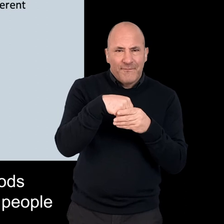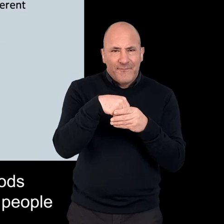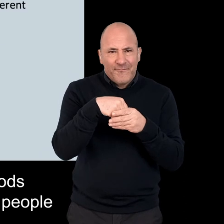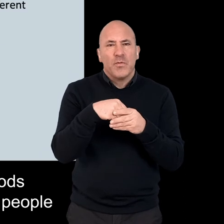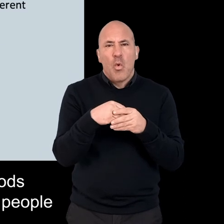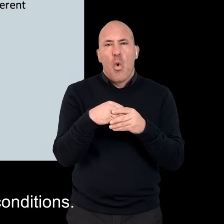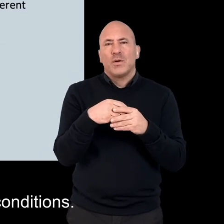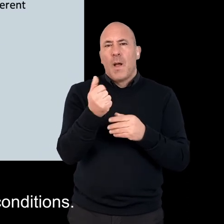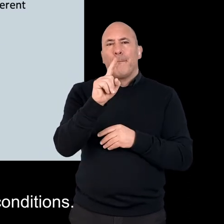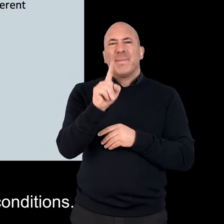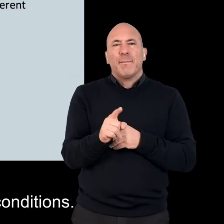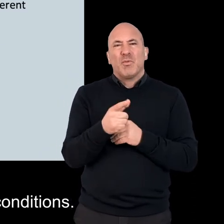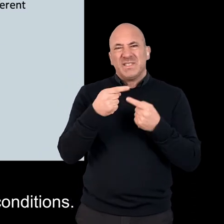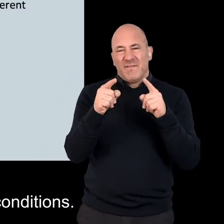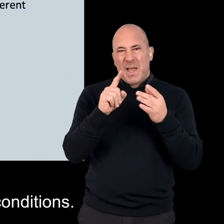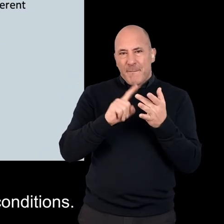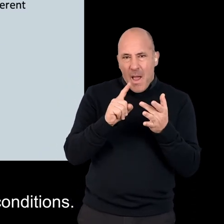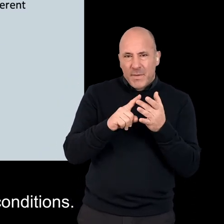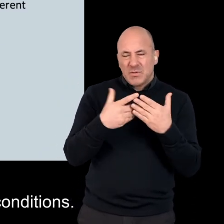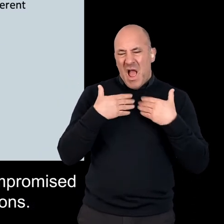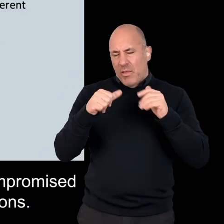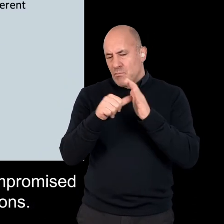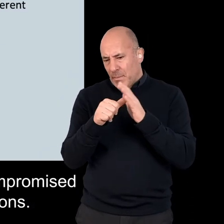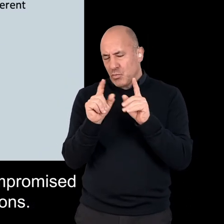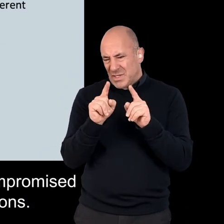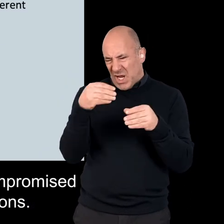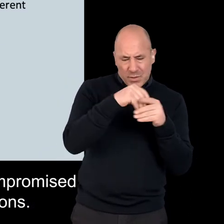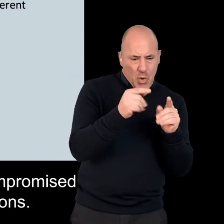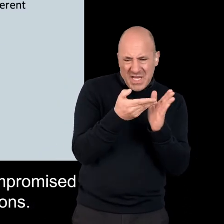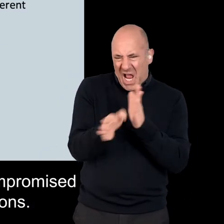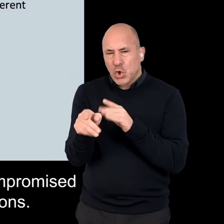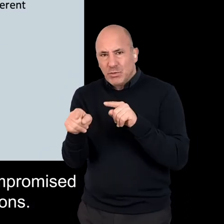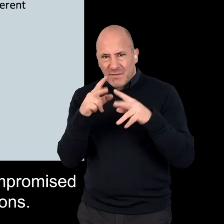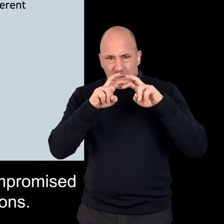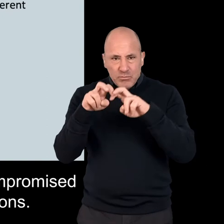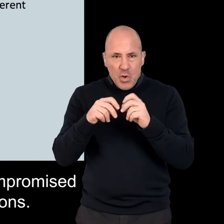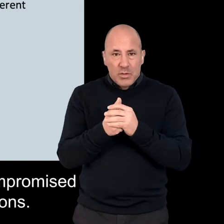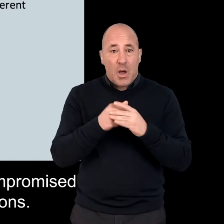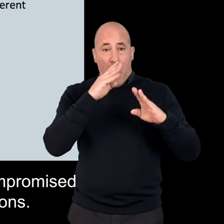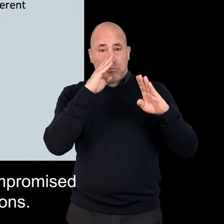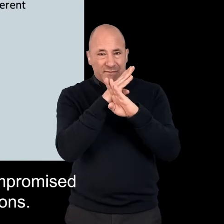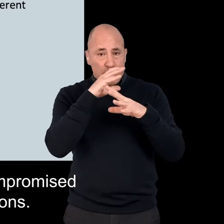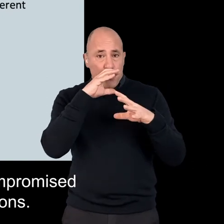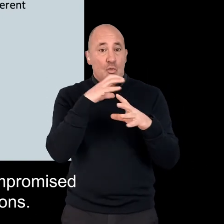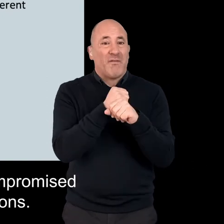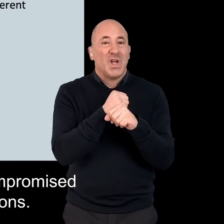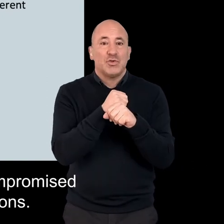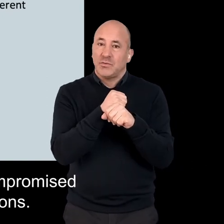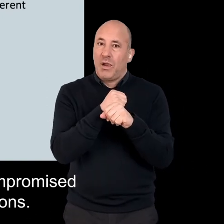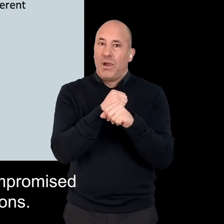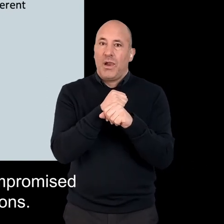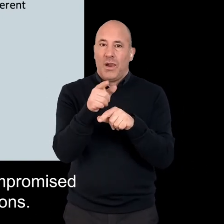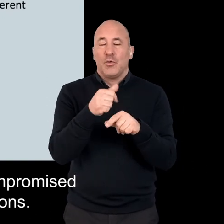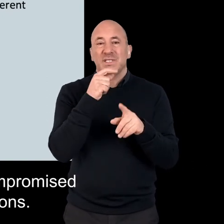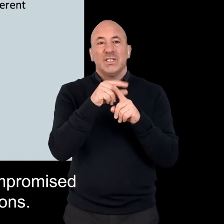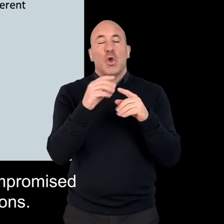excluding of people with different impairment and health conditions. Privacy and confidentiality can be compromised when